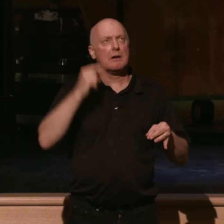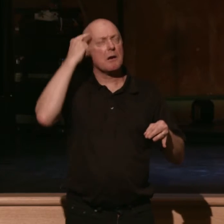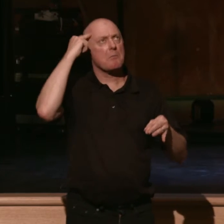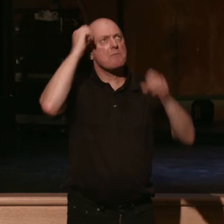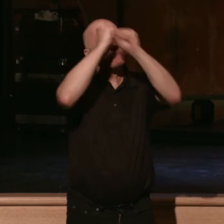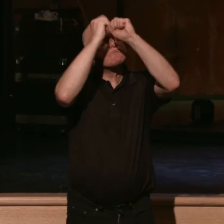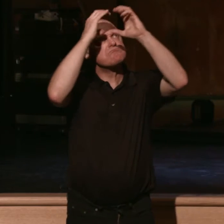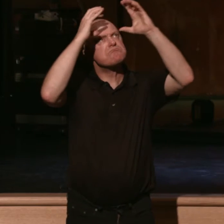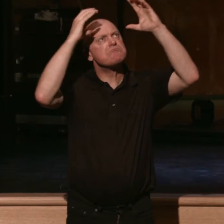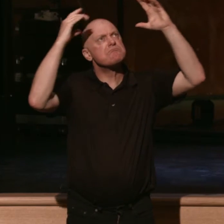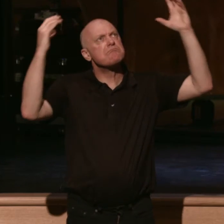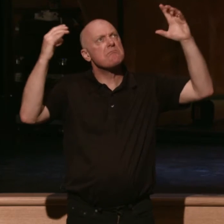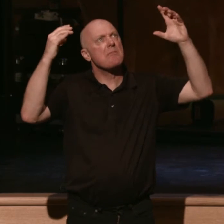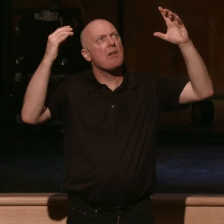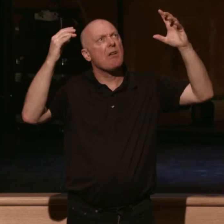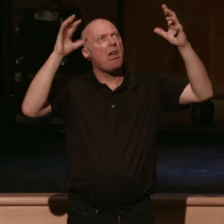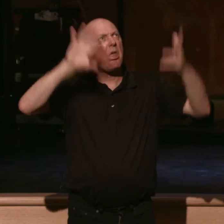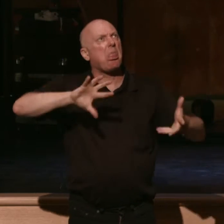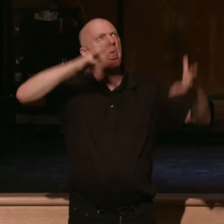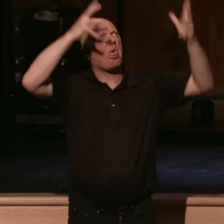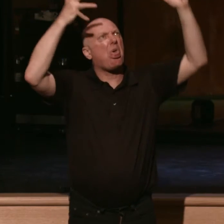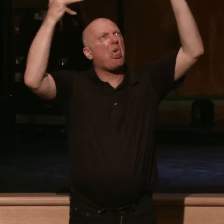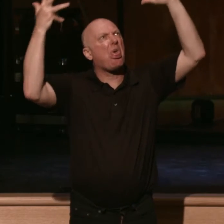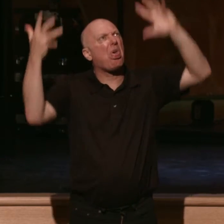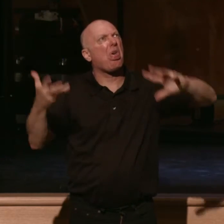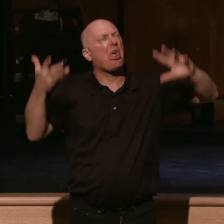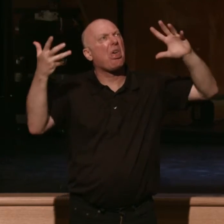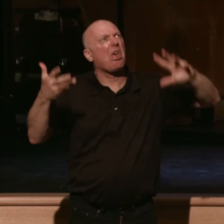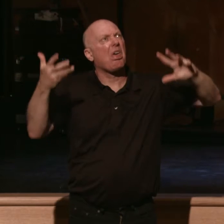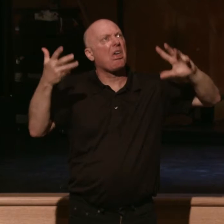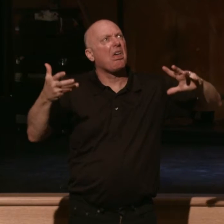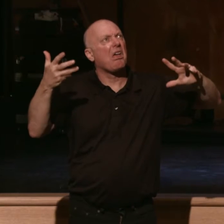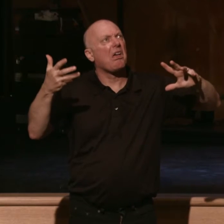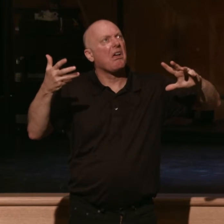and everything that happens to us in the day places us as the victim.